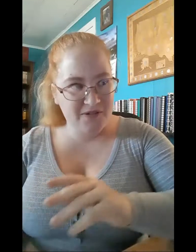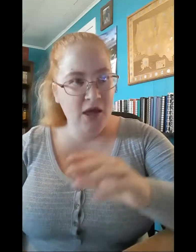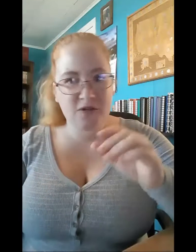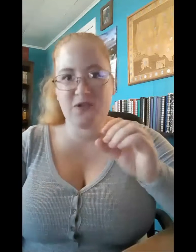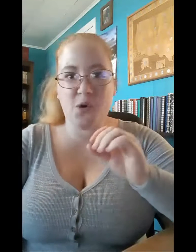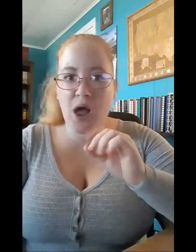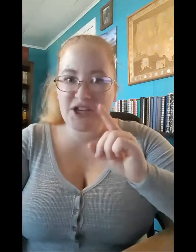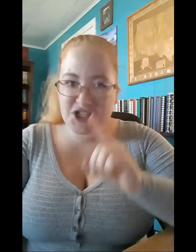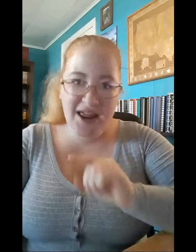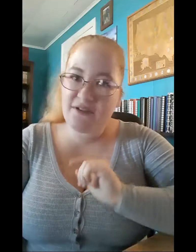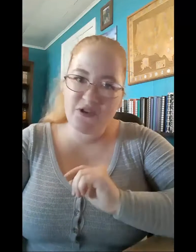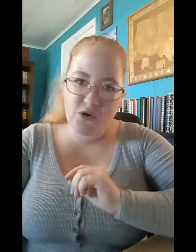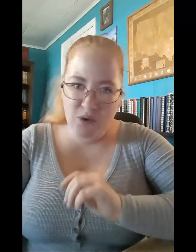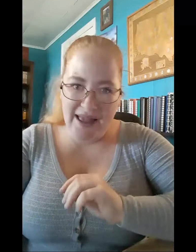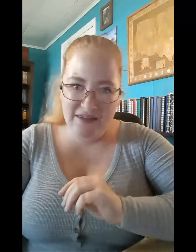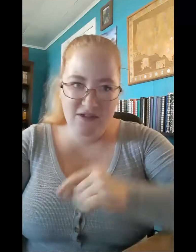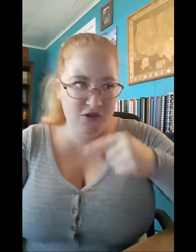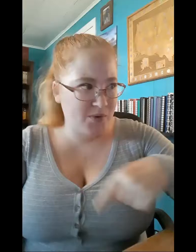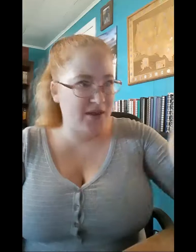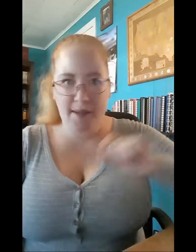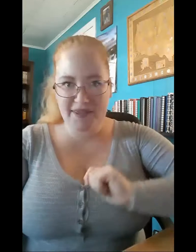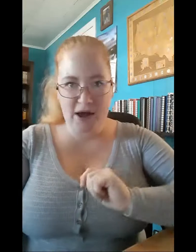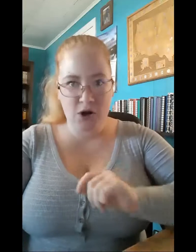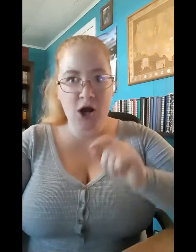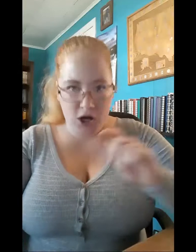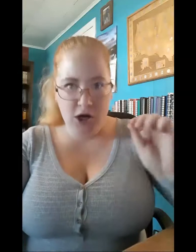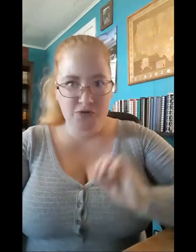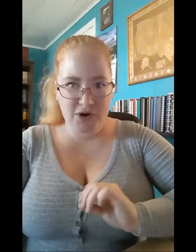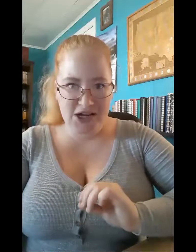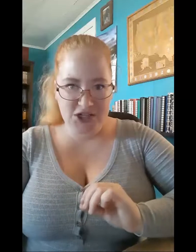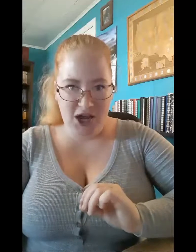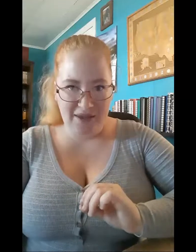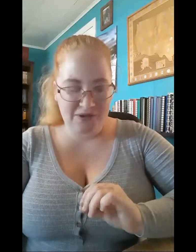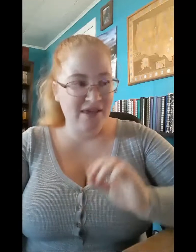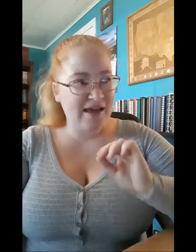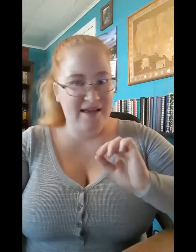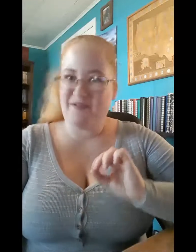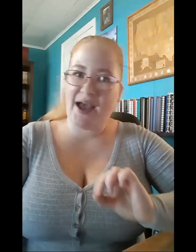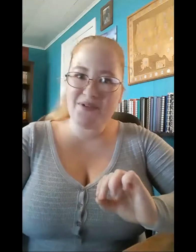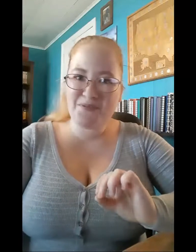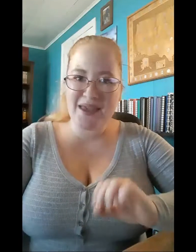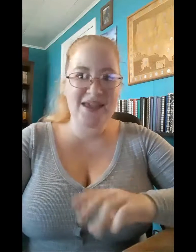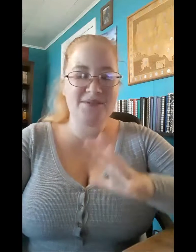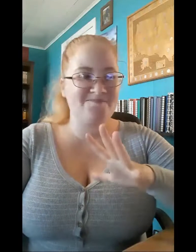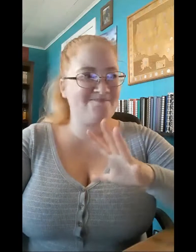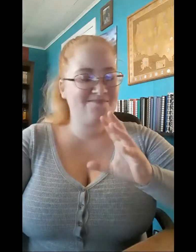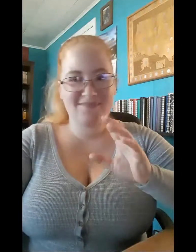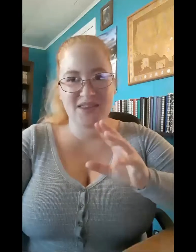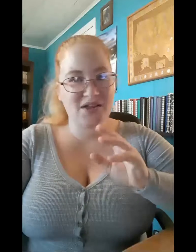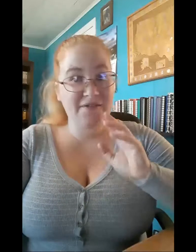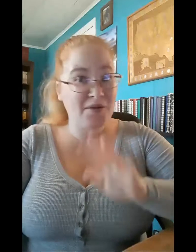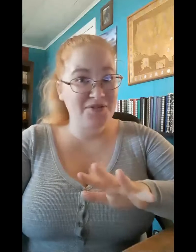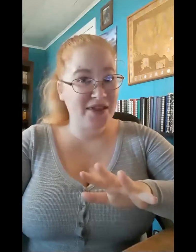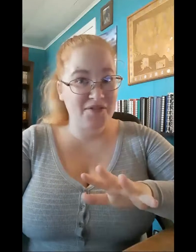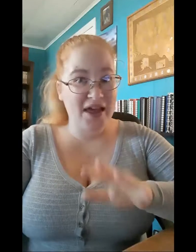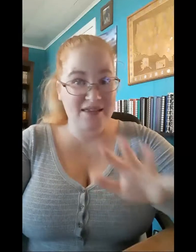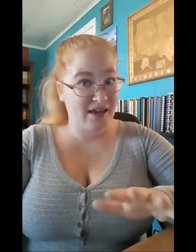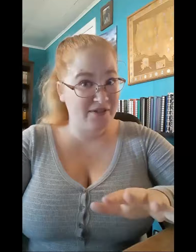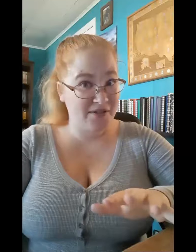So she has no right to adopt out her own grandchild. If that was me, if I was Olivia and I found